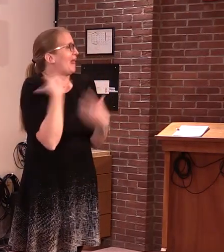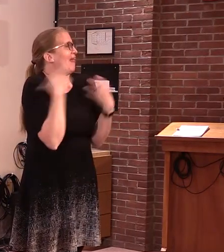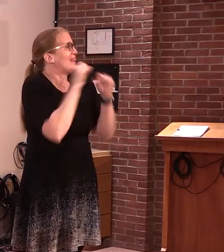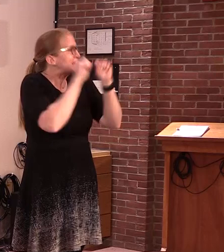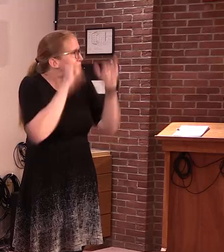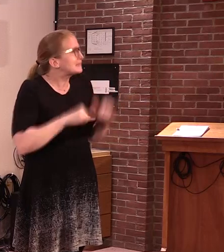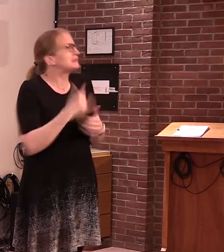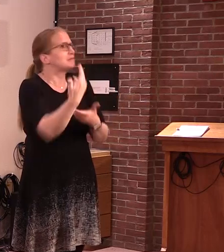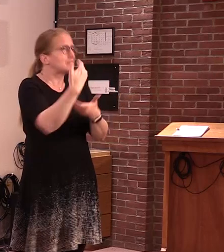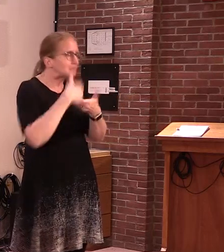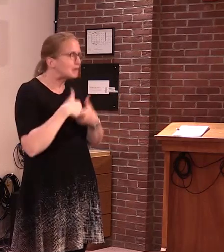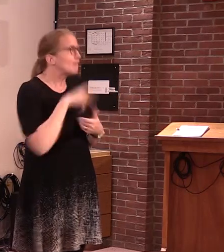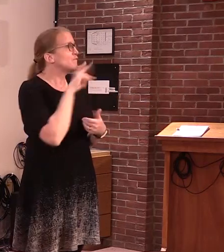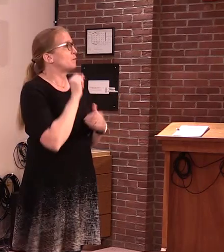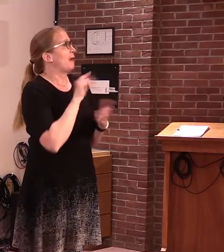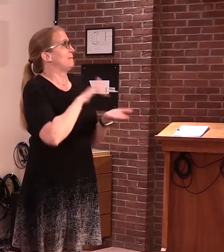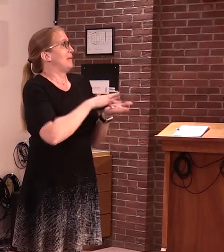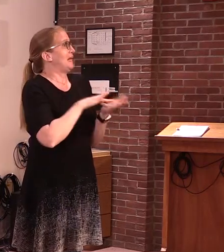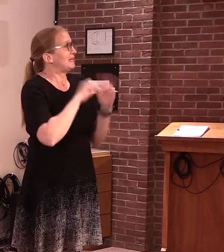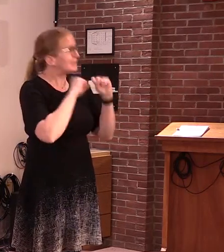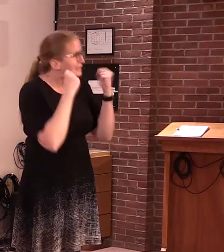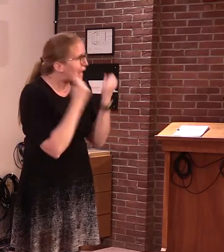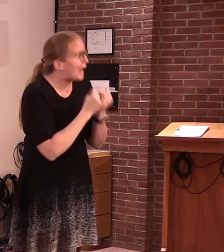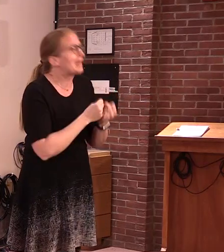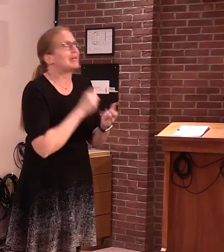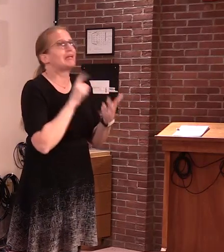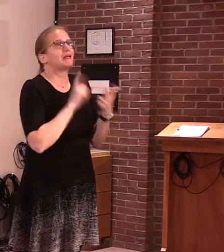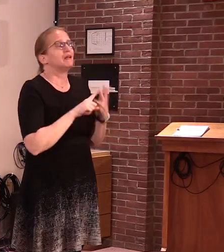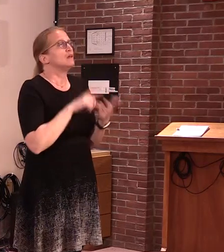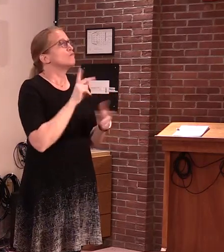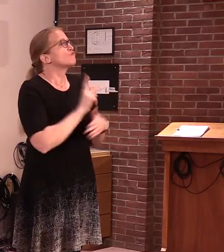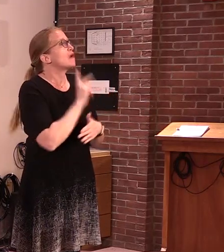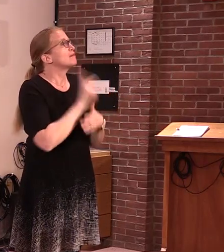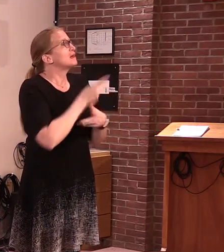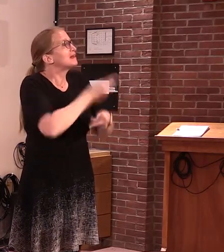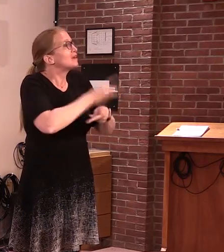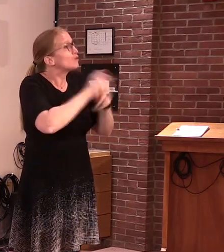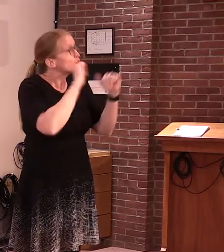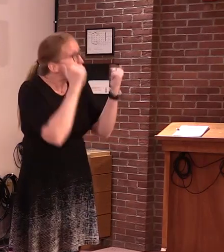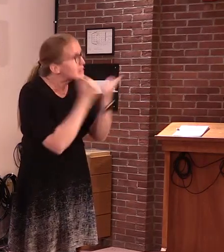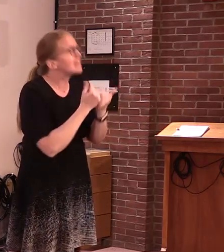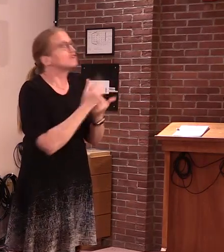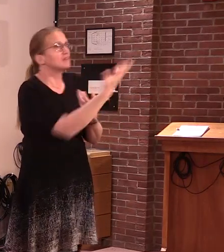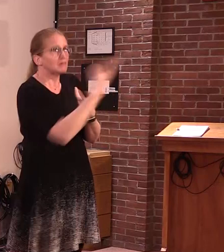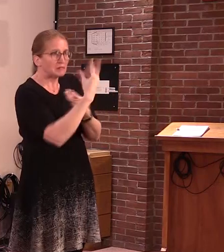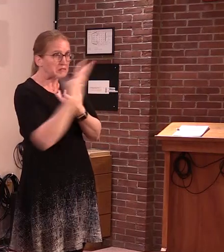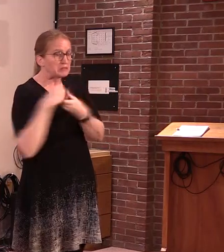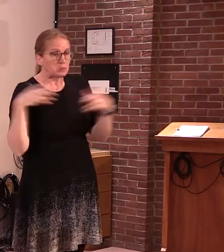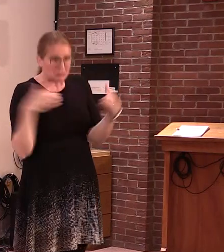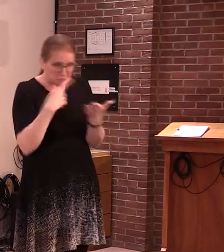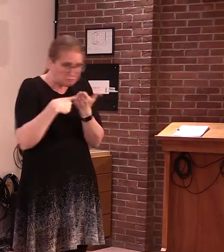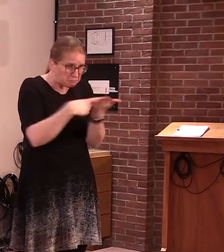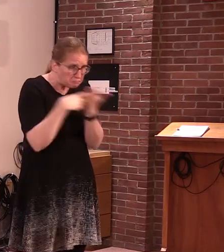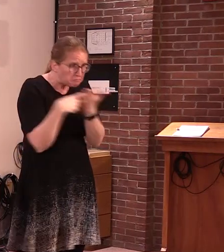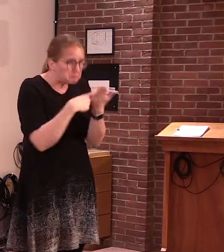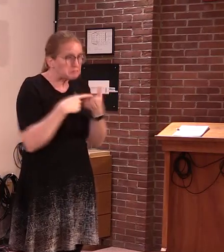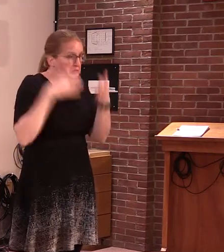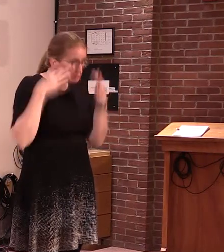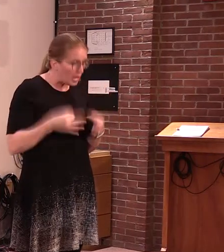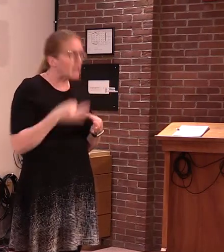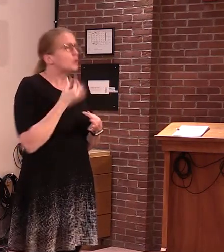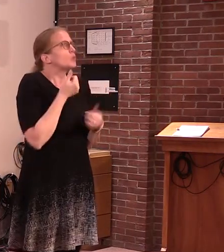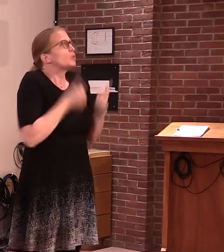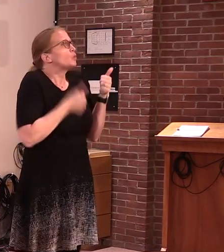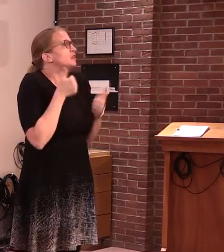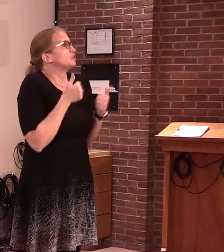Society by State Primary Care Association and Health First, we began allowing certain health care services in